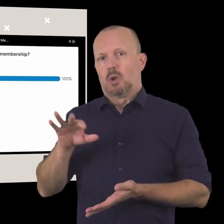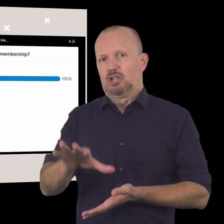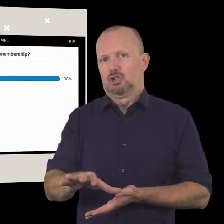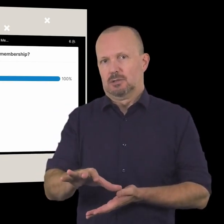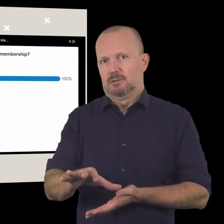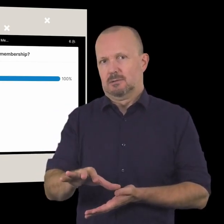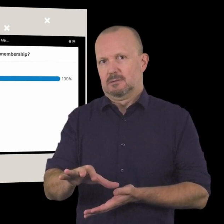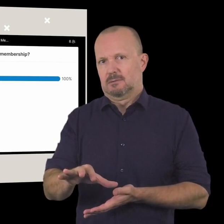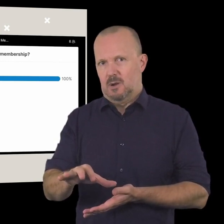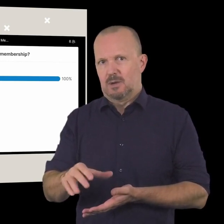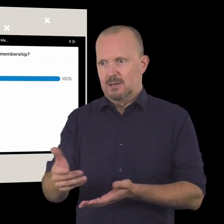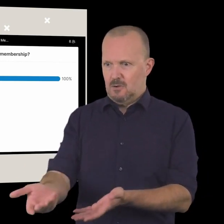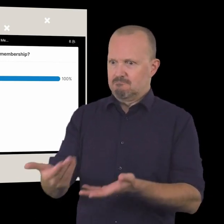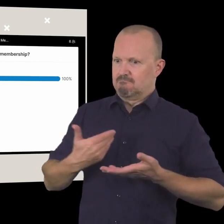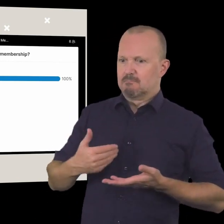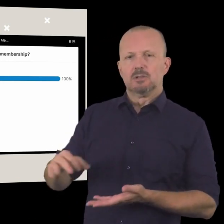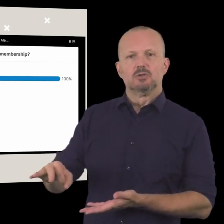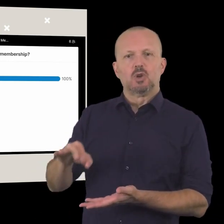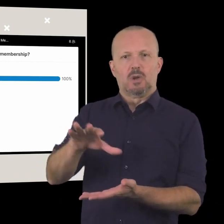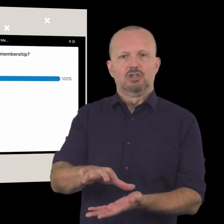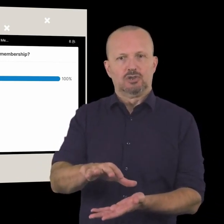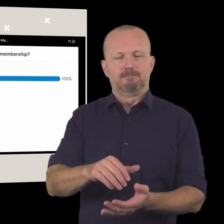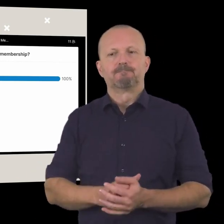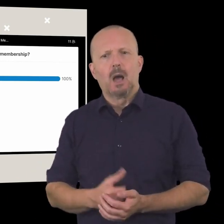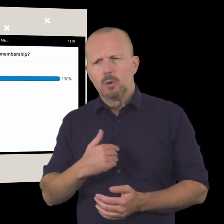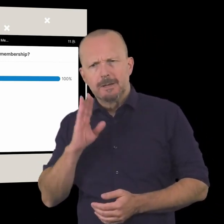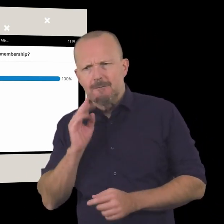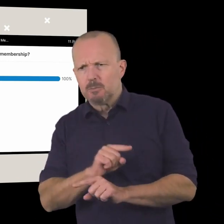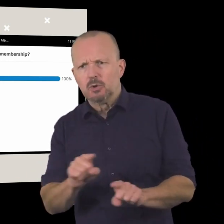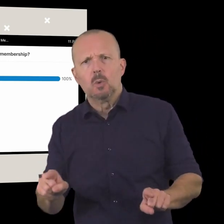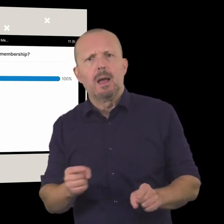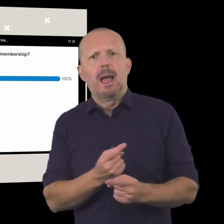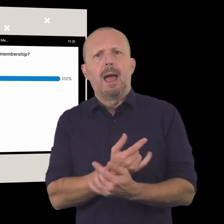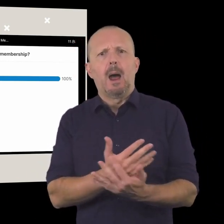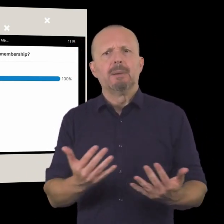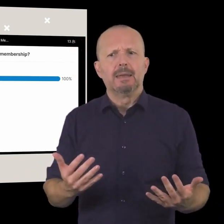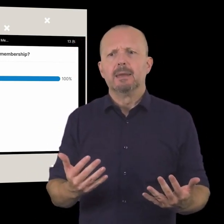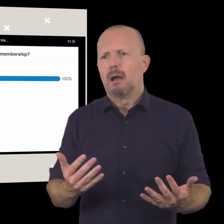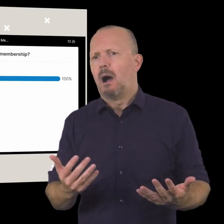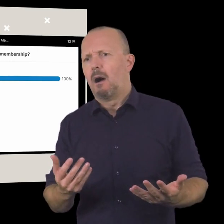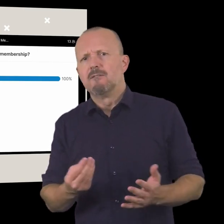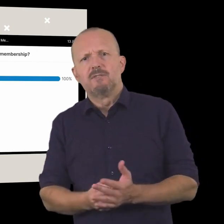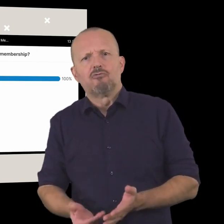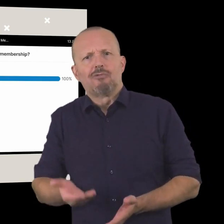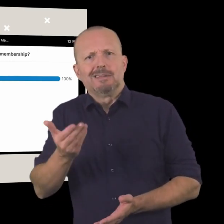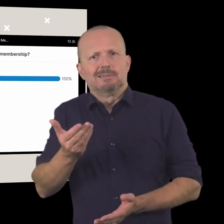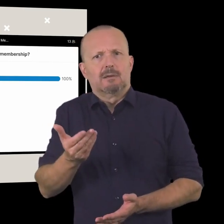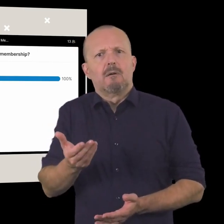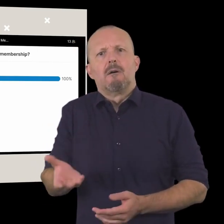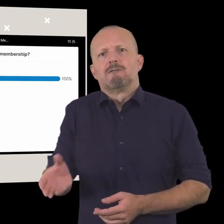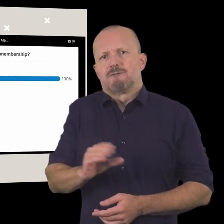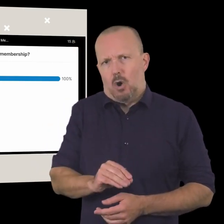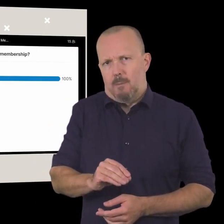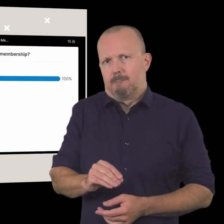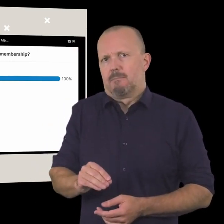so uh donations income stream i'd love to hear from you how many of you are raising funds for your